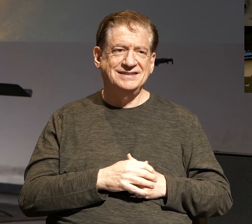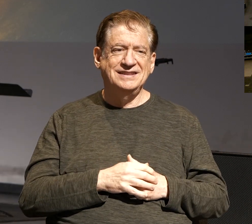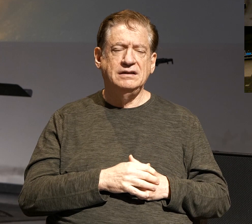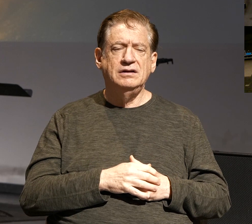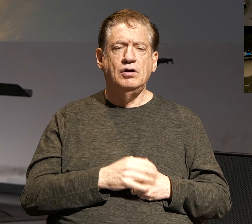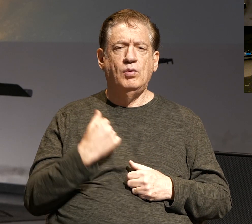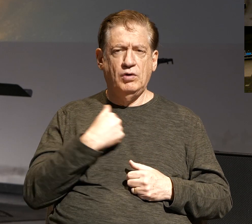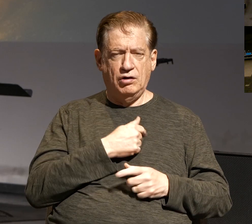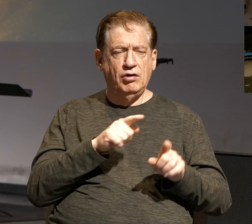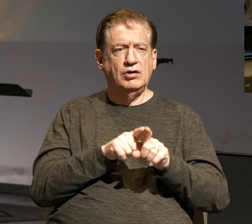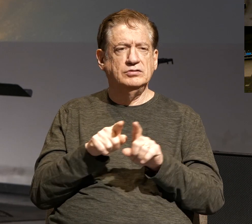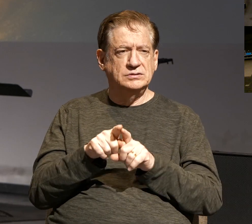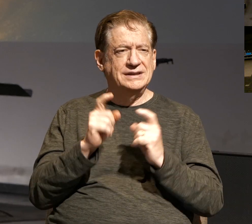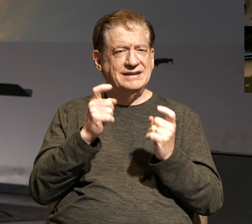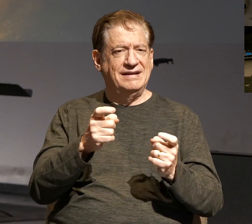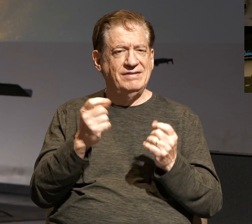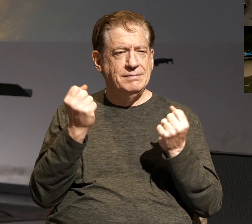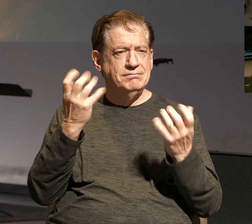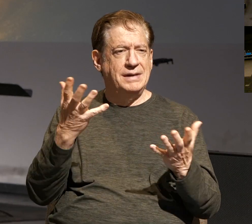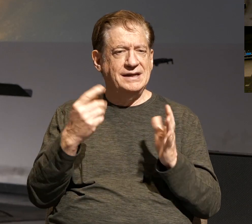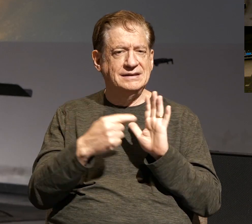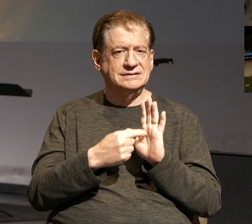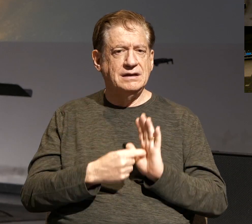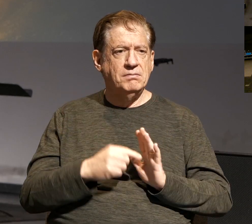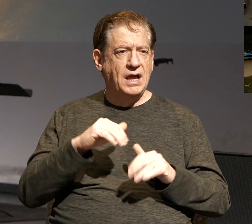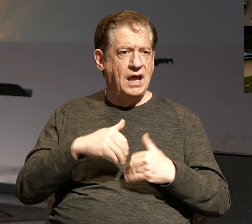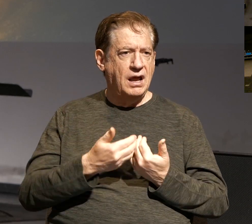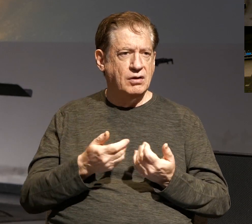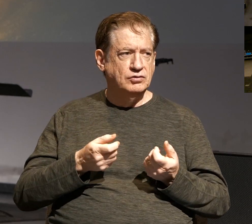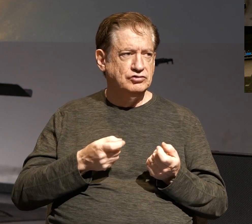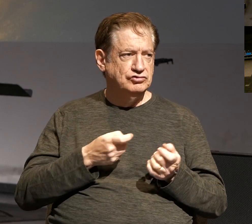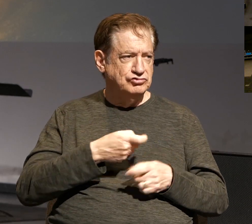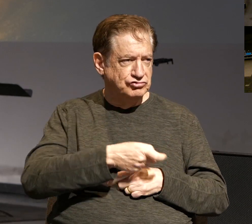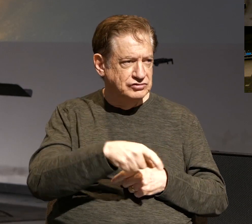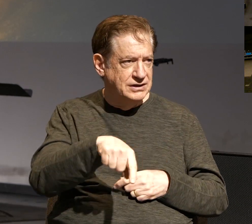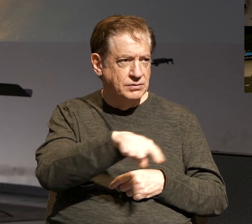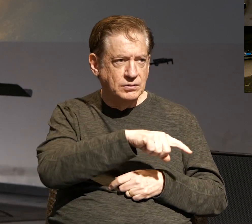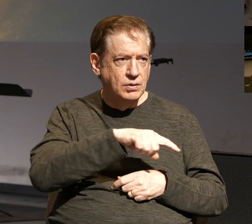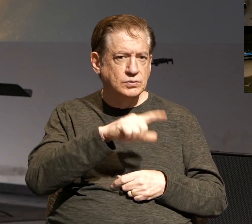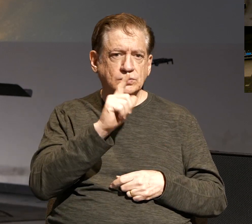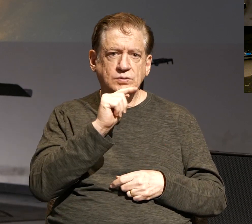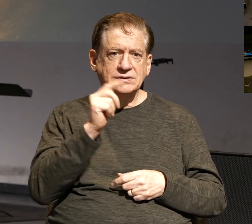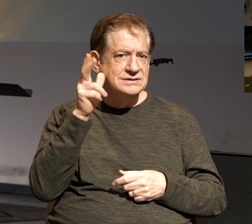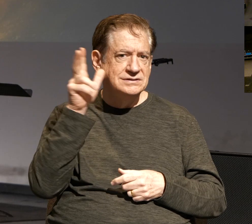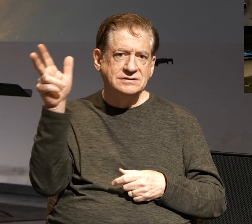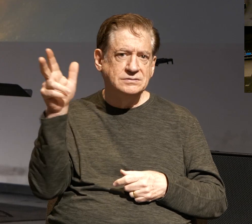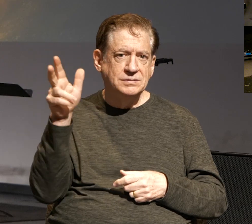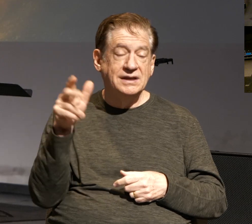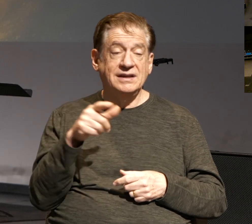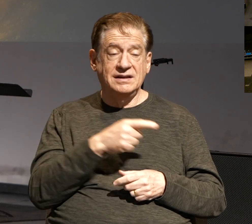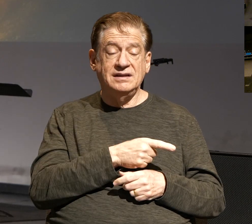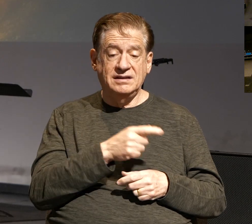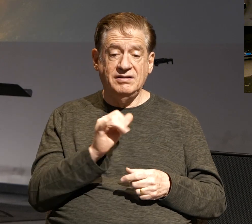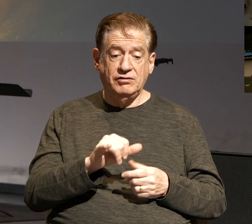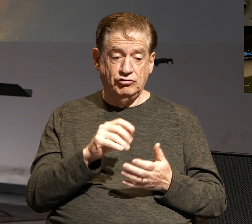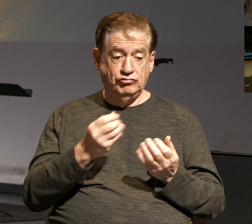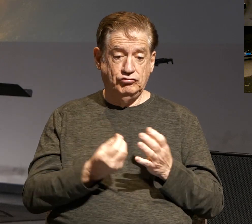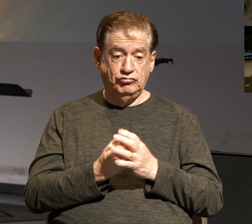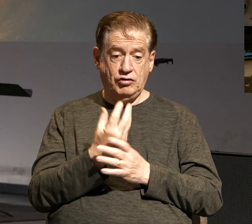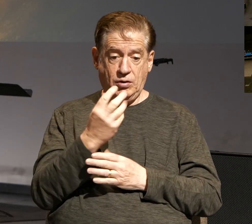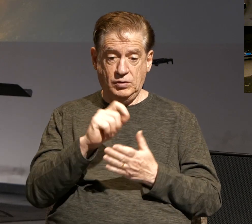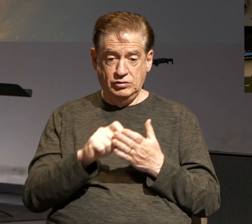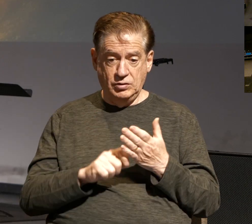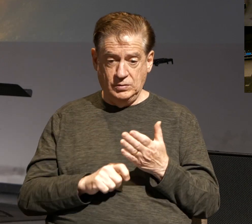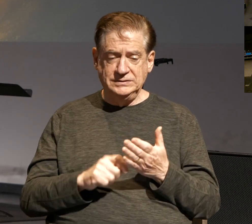We're also given many examples on how to treat the disobedient. I strongly recommend as you go through the growing notes this week and you look through